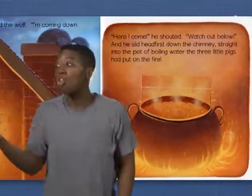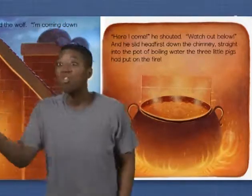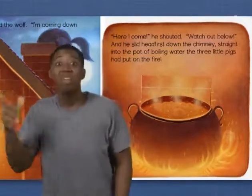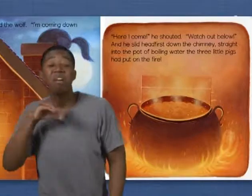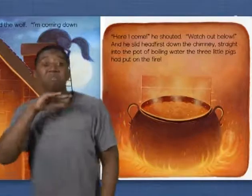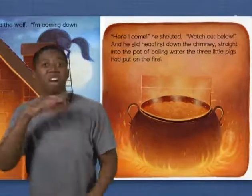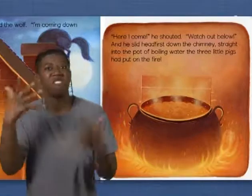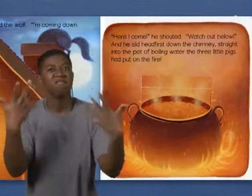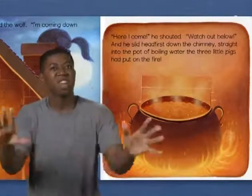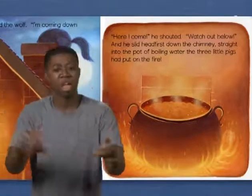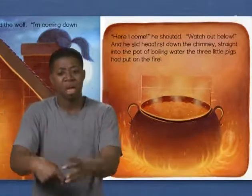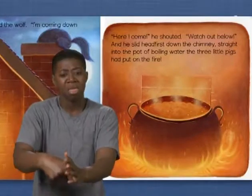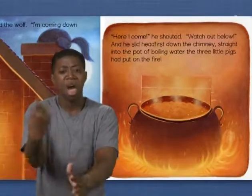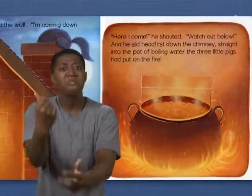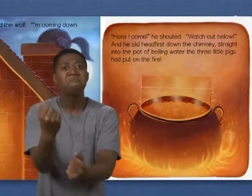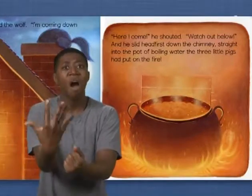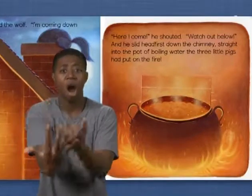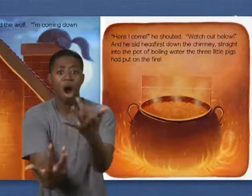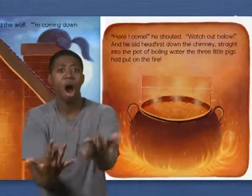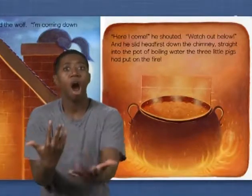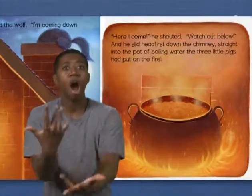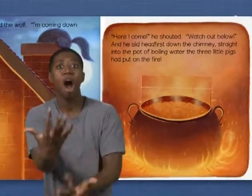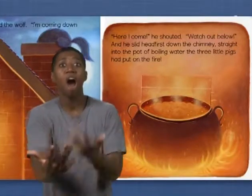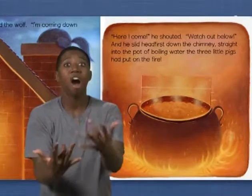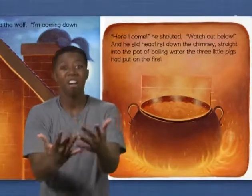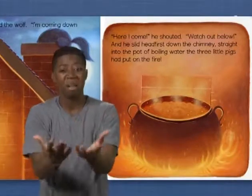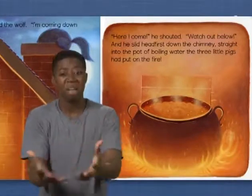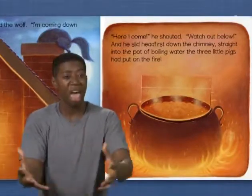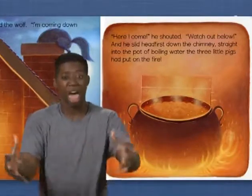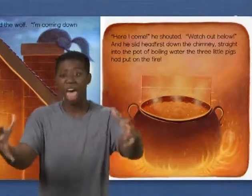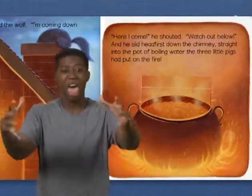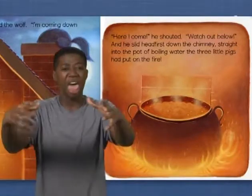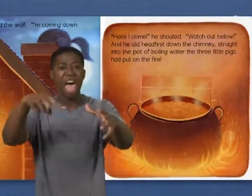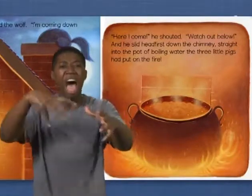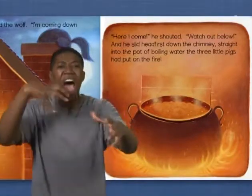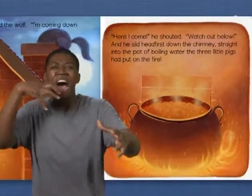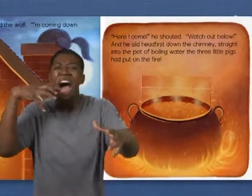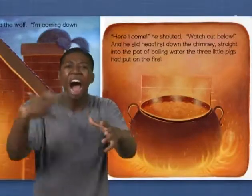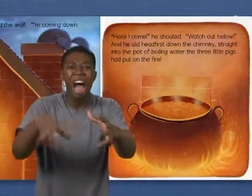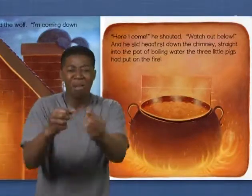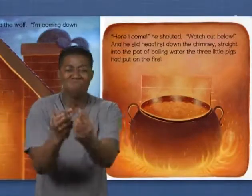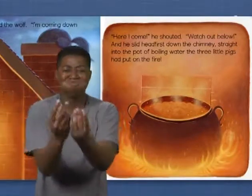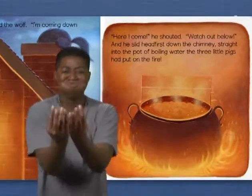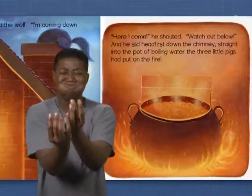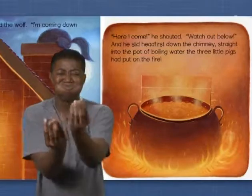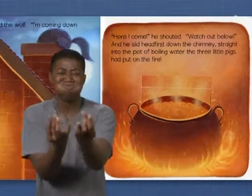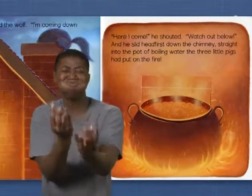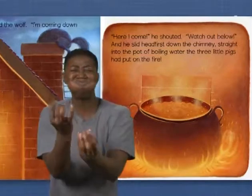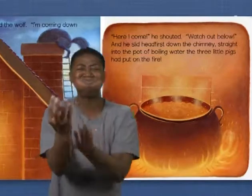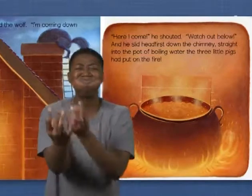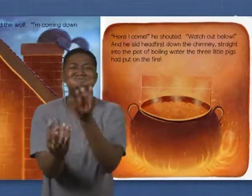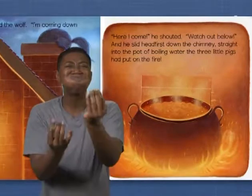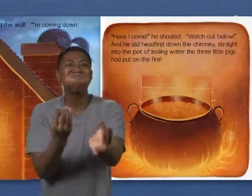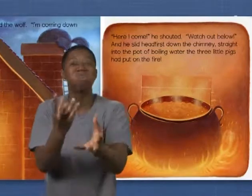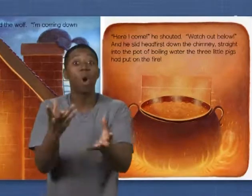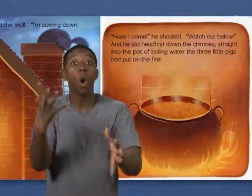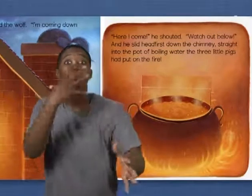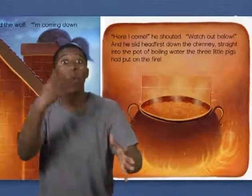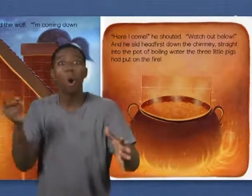headfirst down the chimney, straight into the pot of boiling water the three little pigs had put on